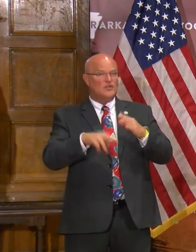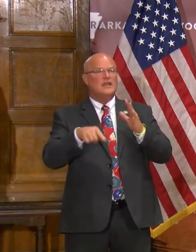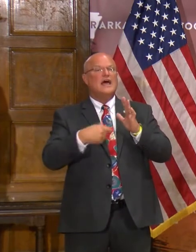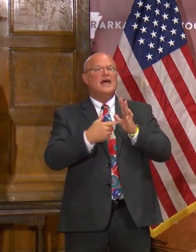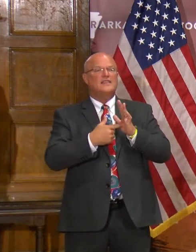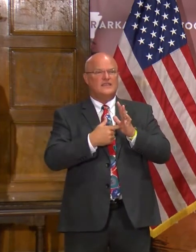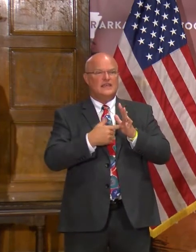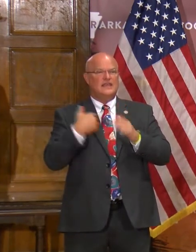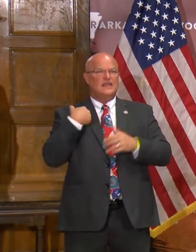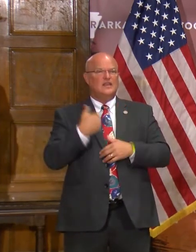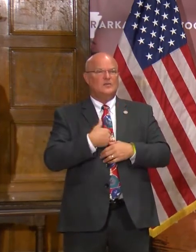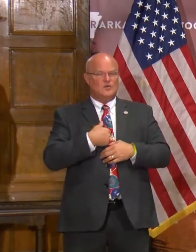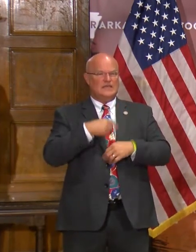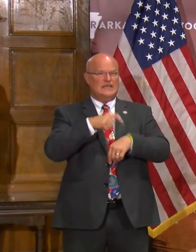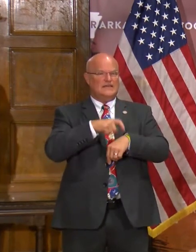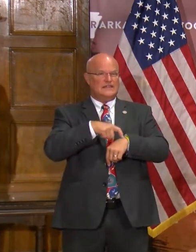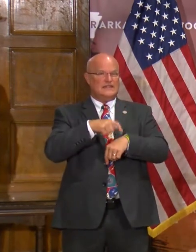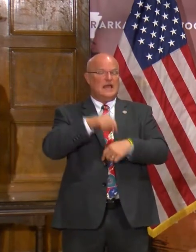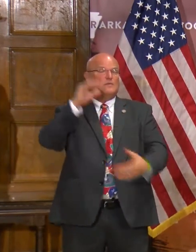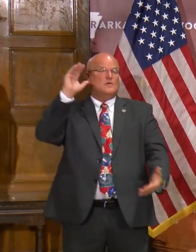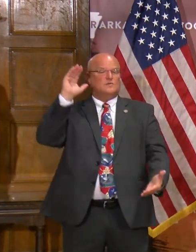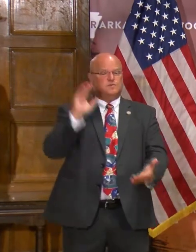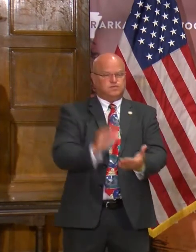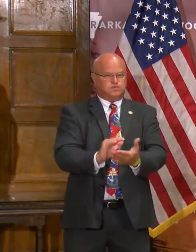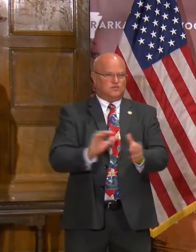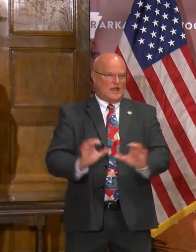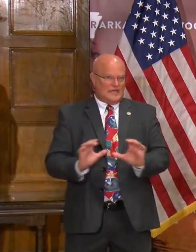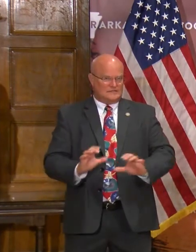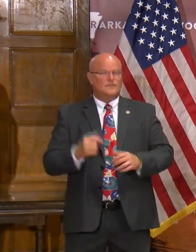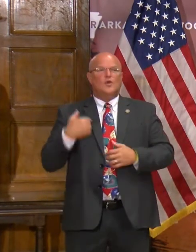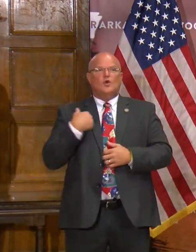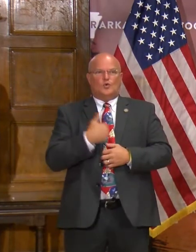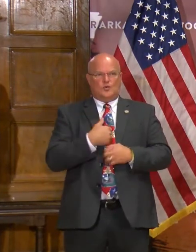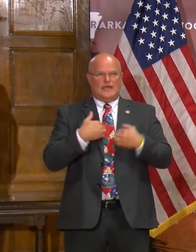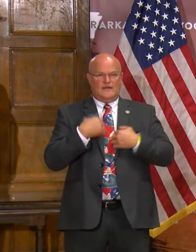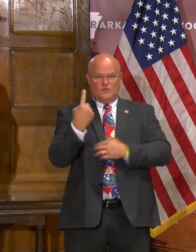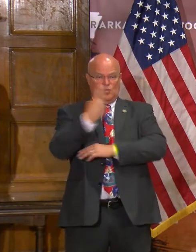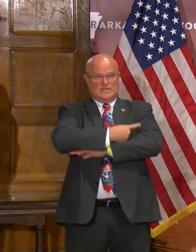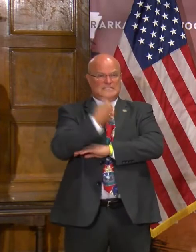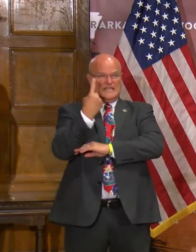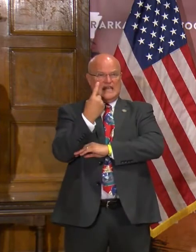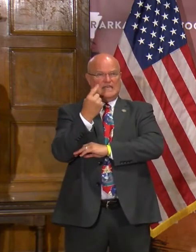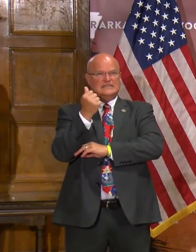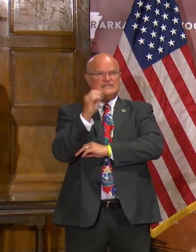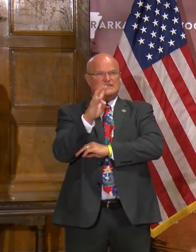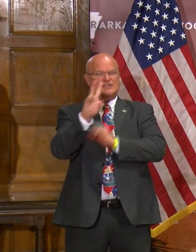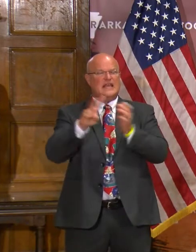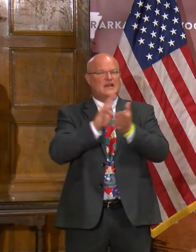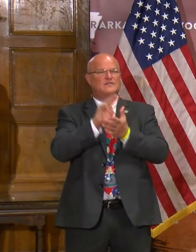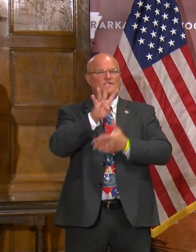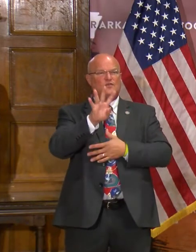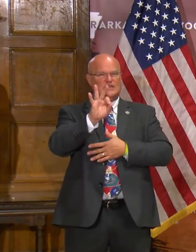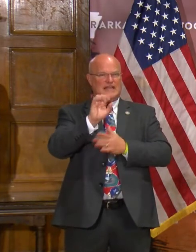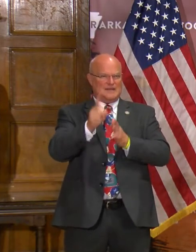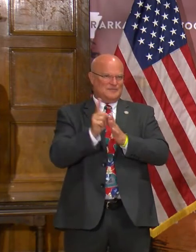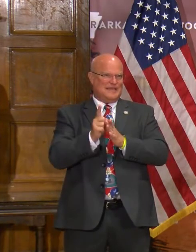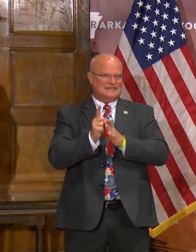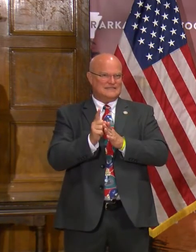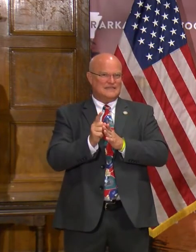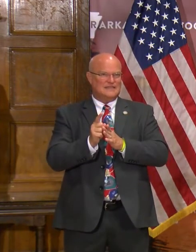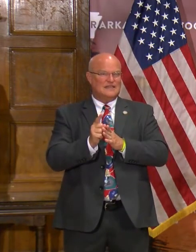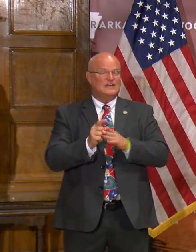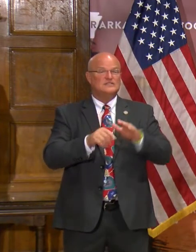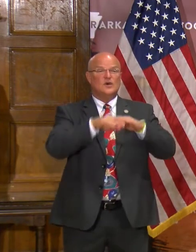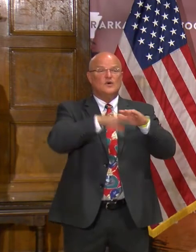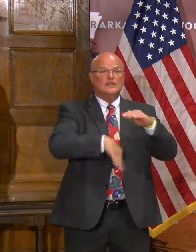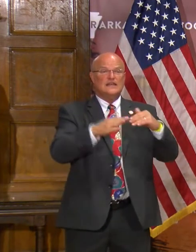we've dramatically decreased the time for action. We've got one day, 17 hours, and 49 minutes. So less